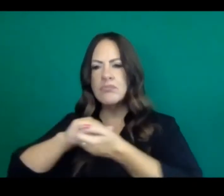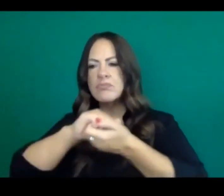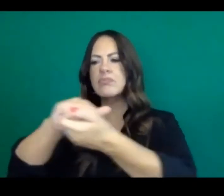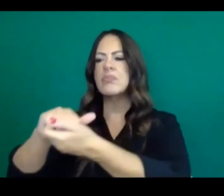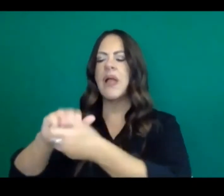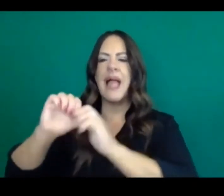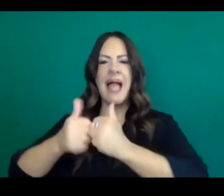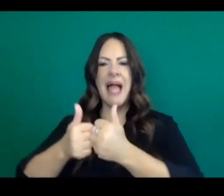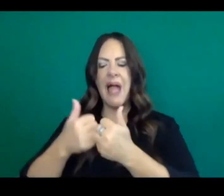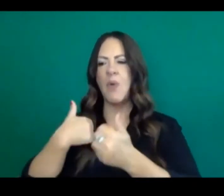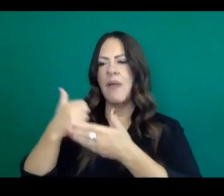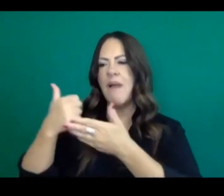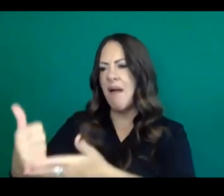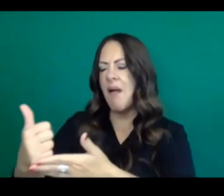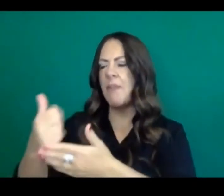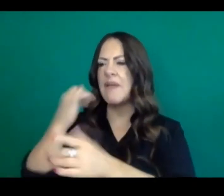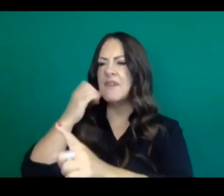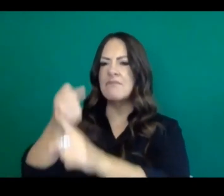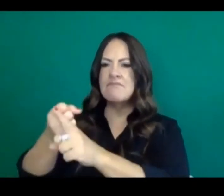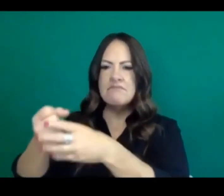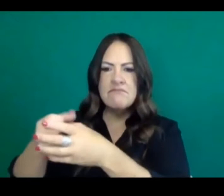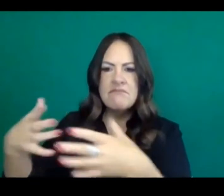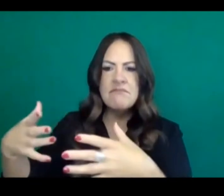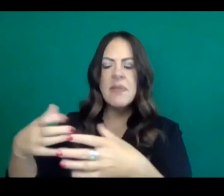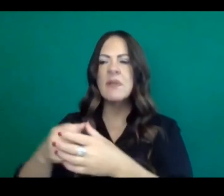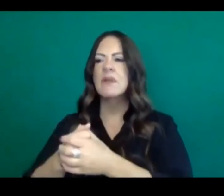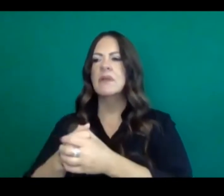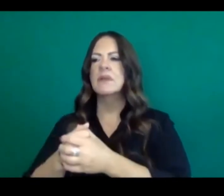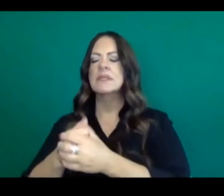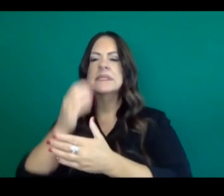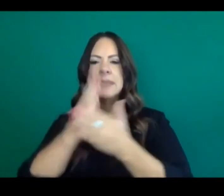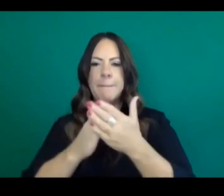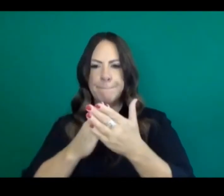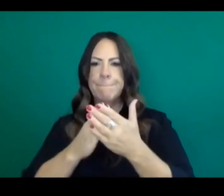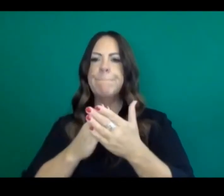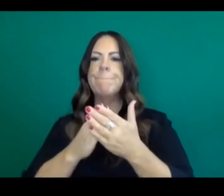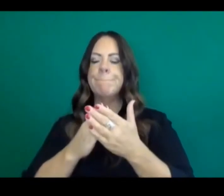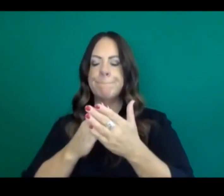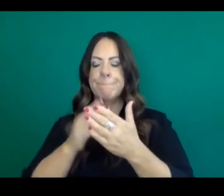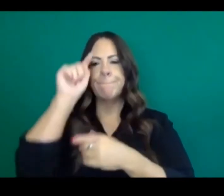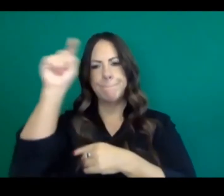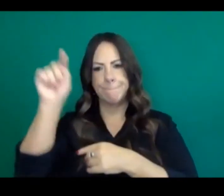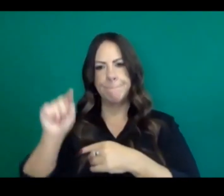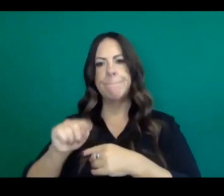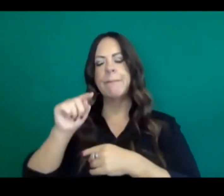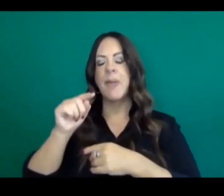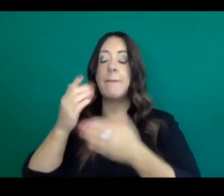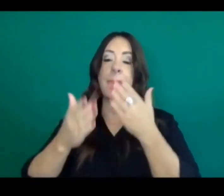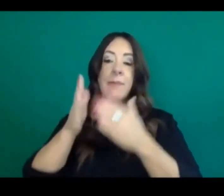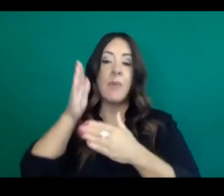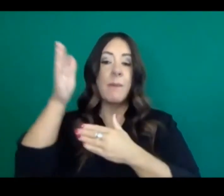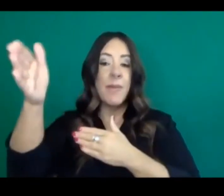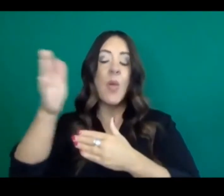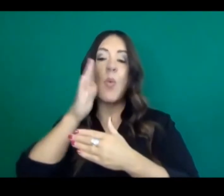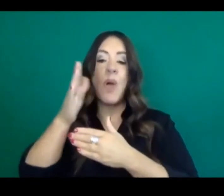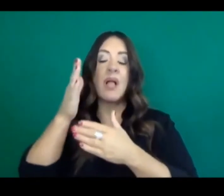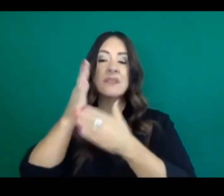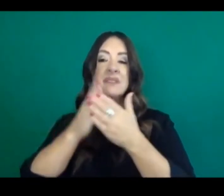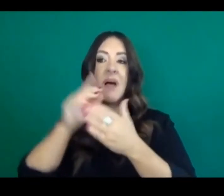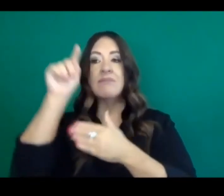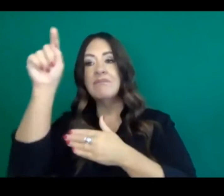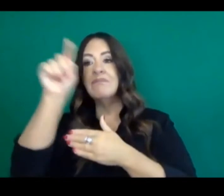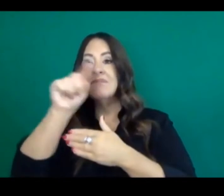I'm sure we'll have some counties that experience increased transmission in the months to come. We feel better equipped